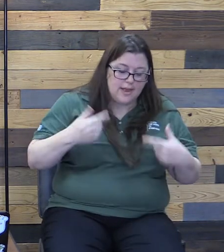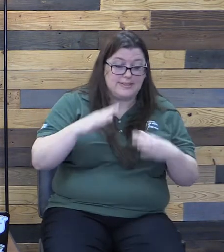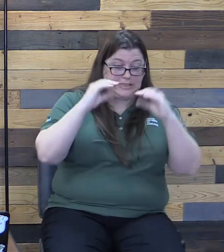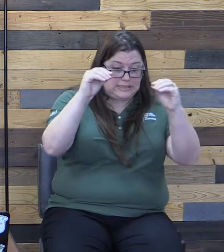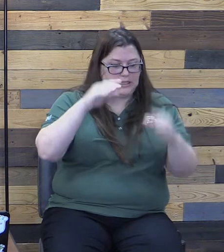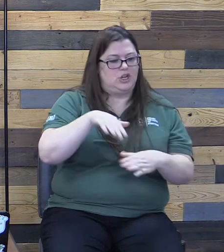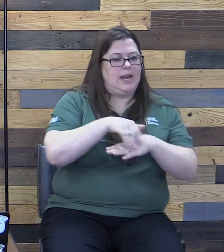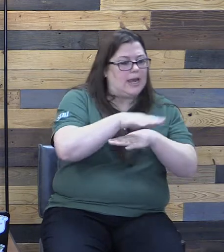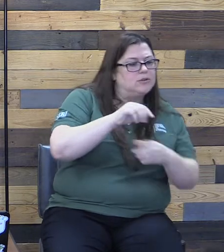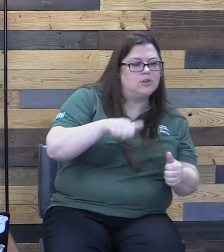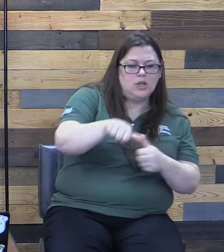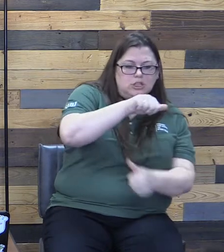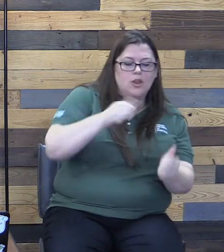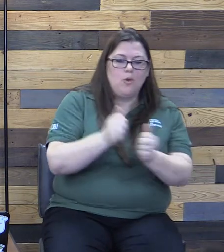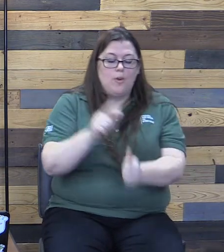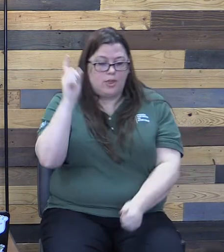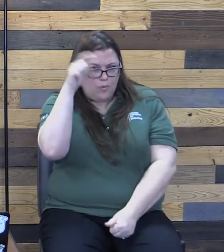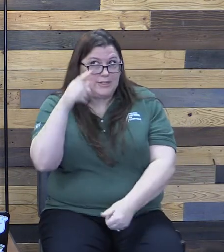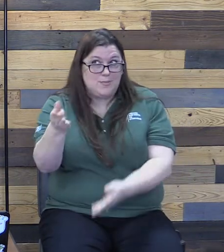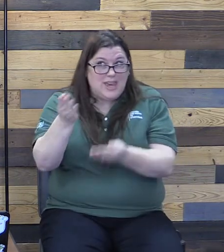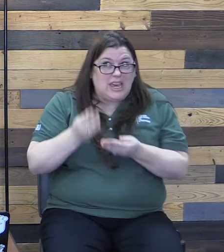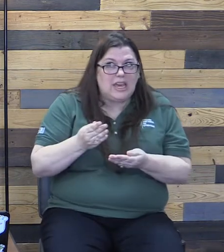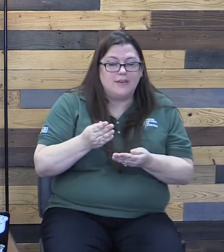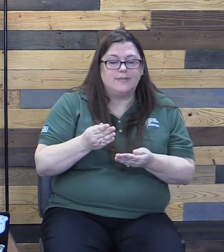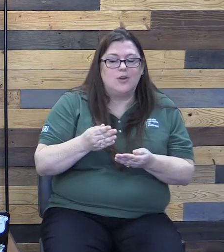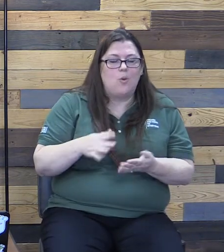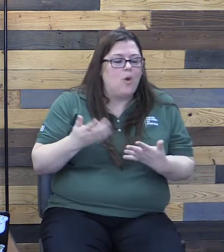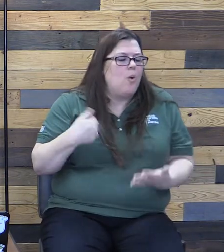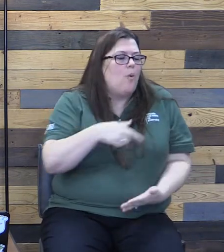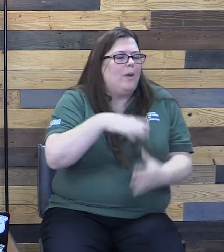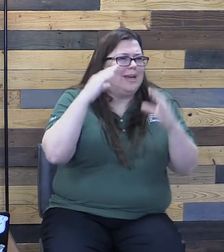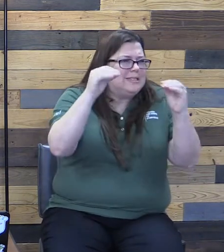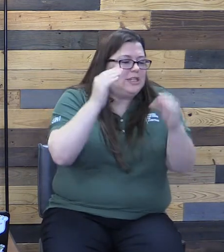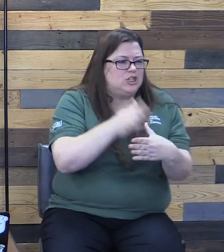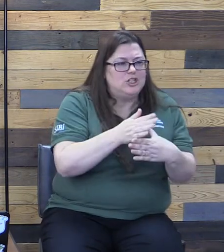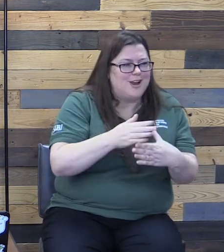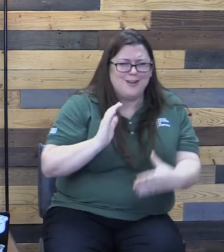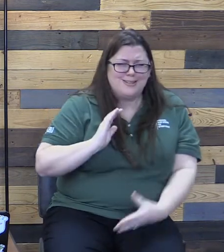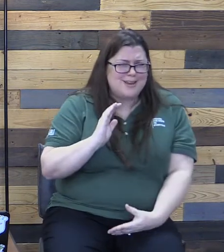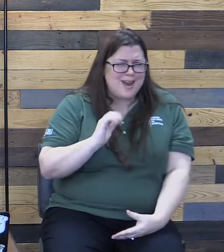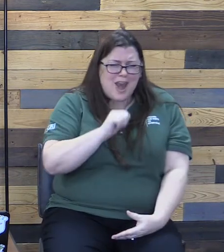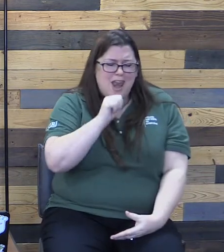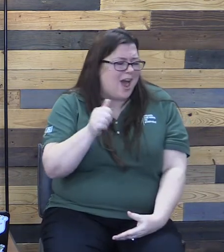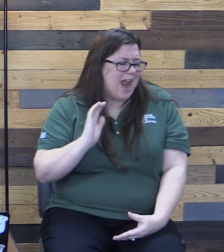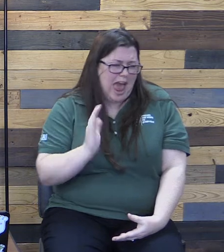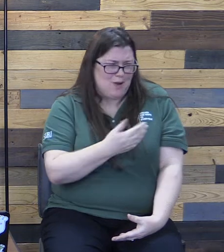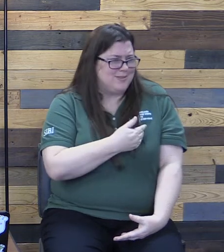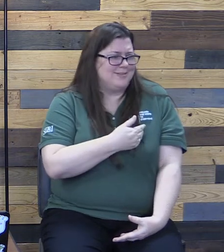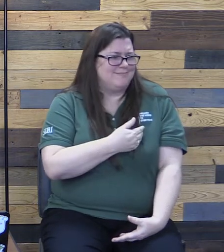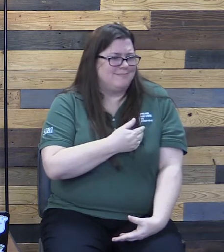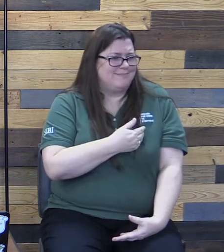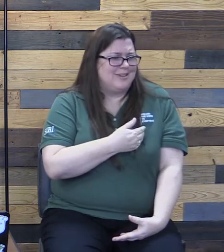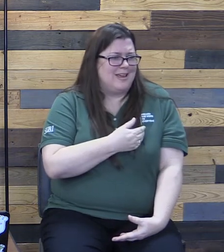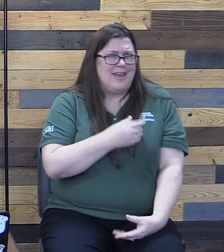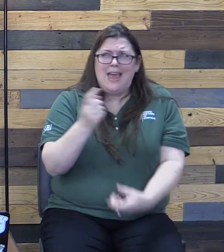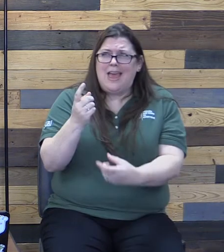the wisdom he gives. What we teach, what we share, it's not ours. It comes from God.